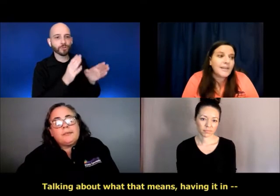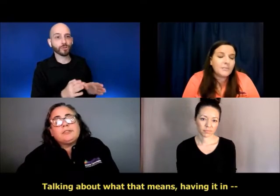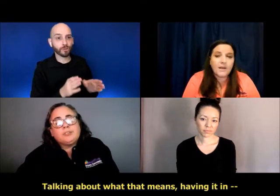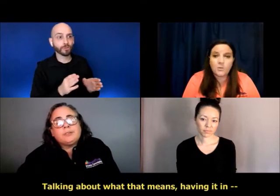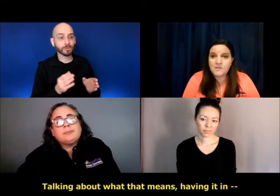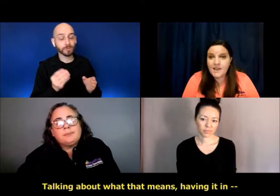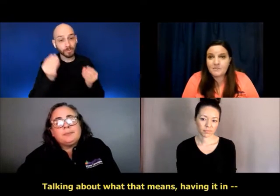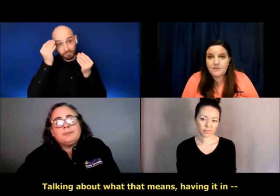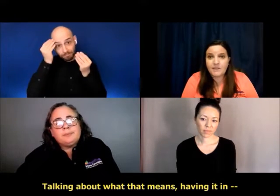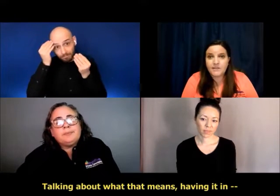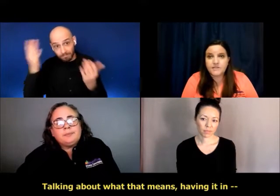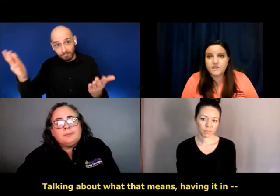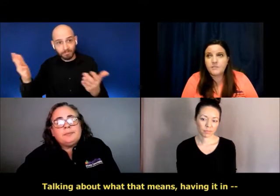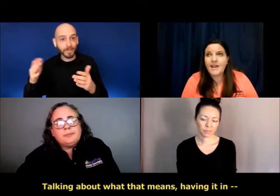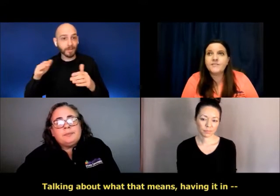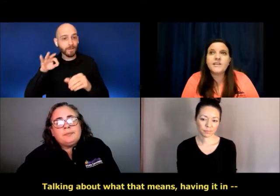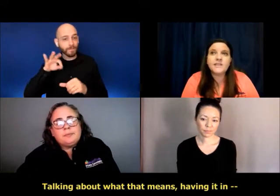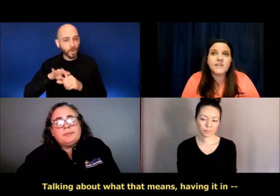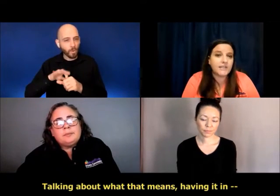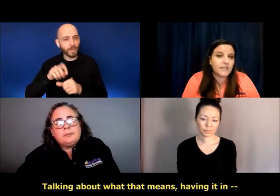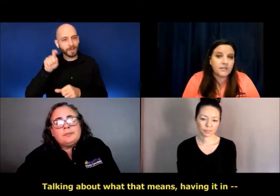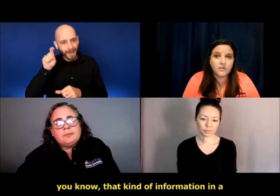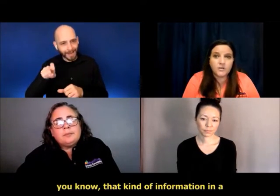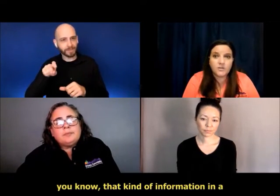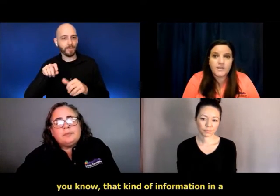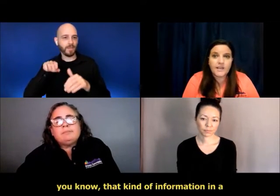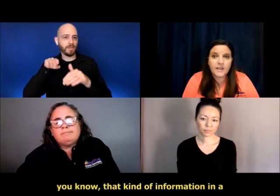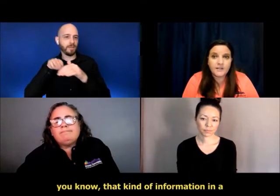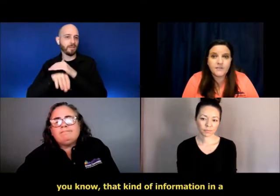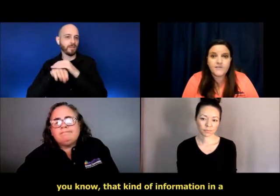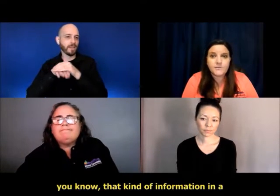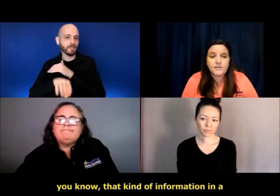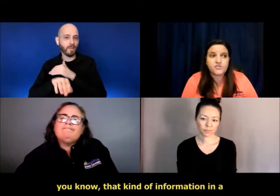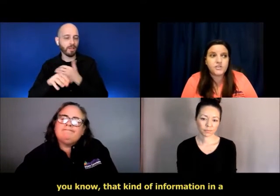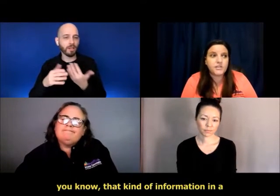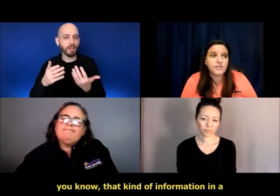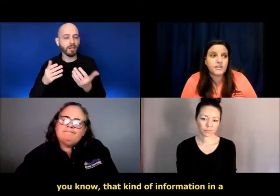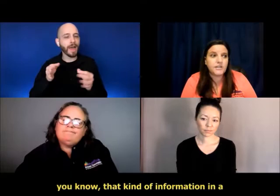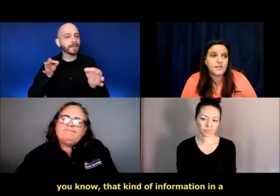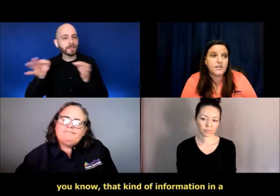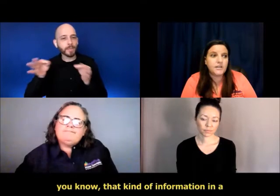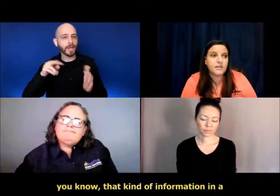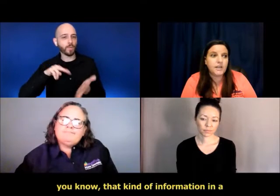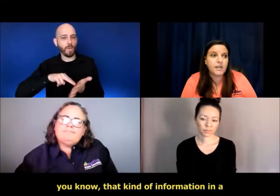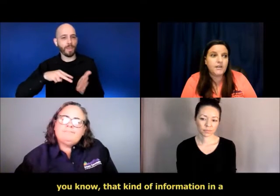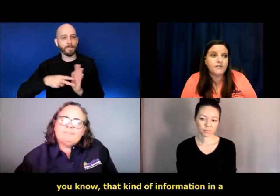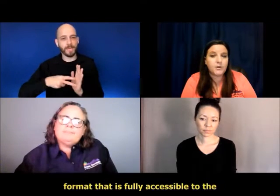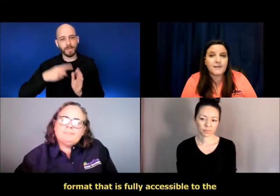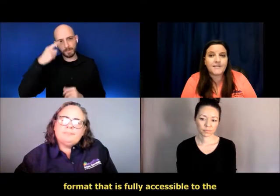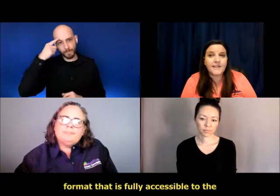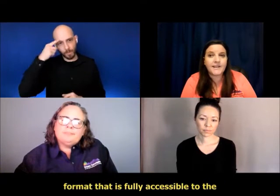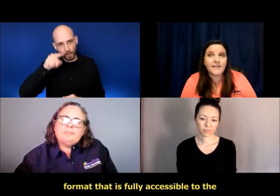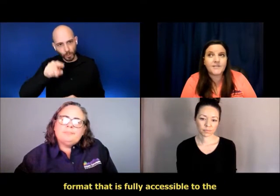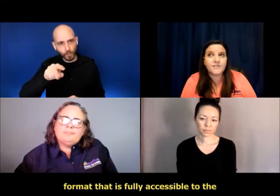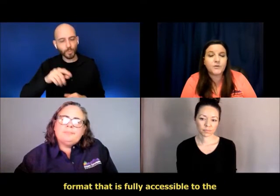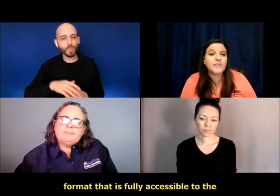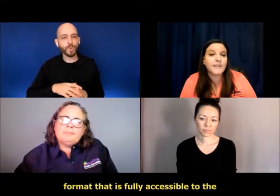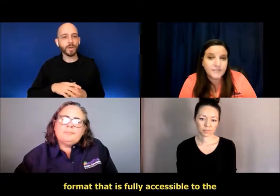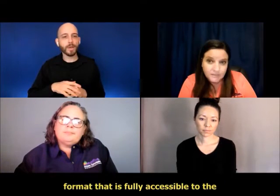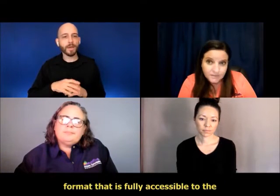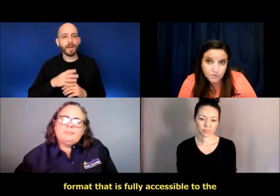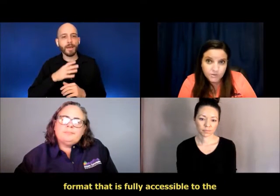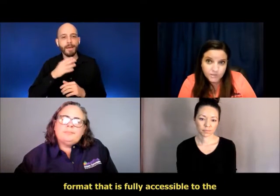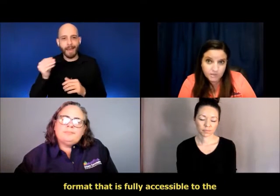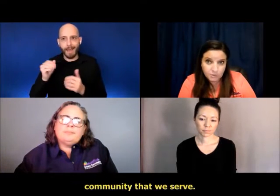Talking about what that means, having it in, you know, that kind of information in a format that is